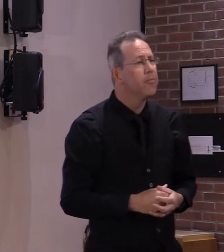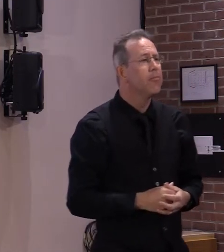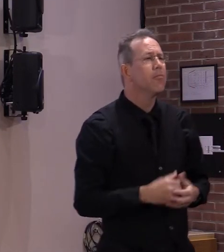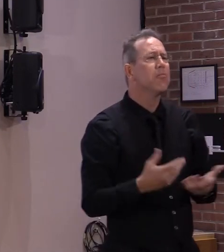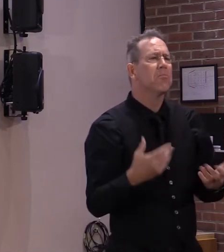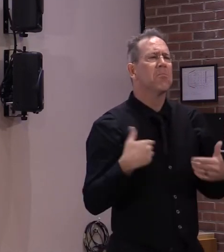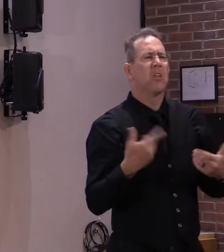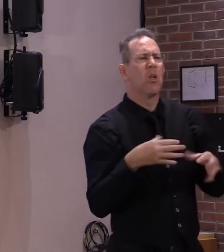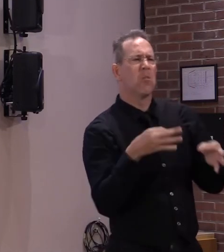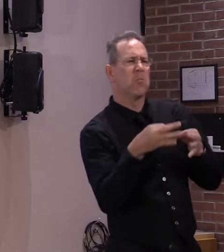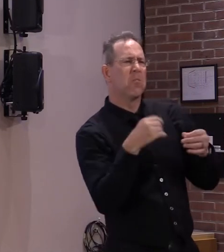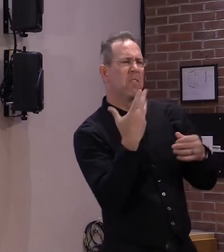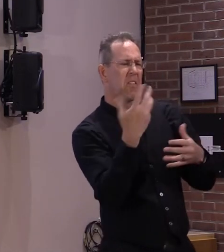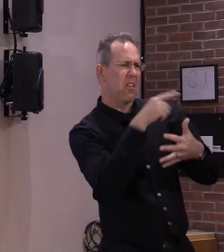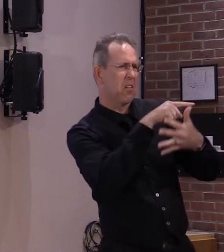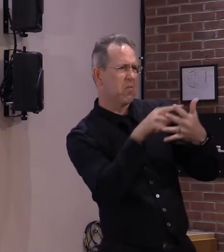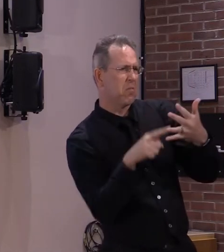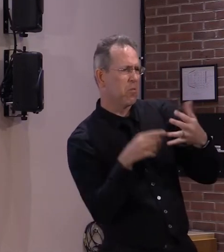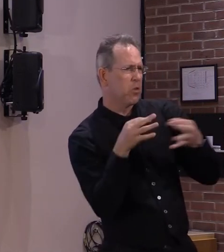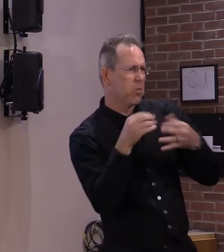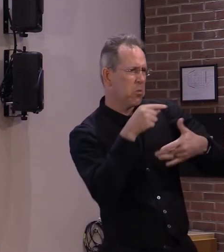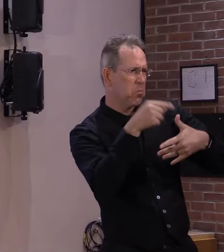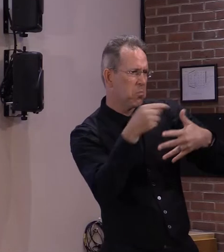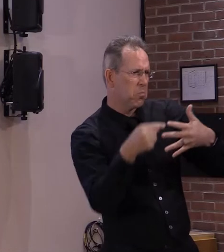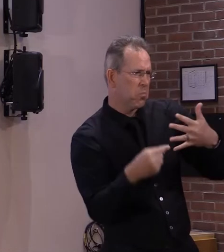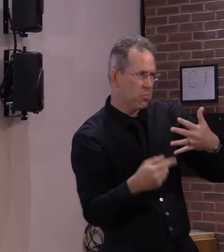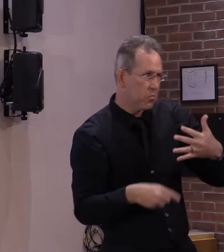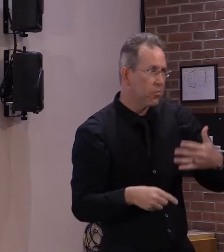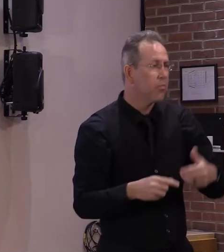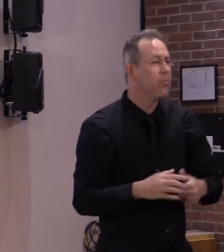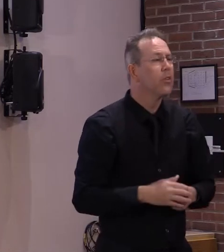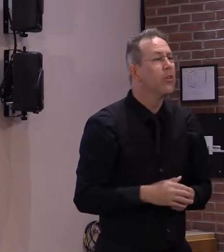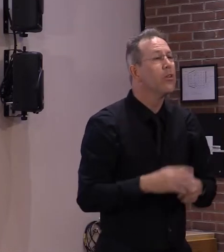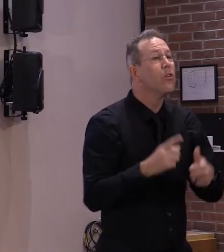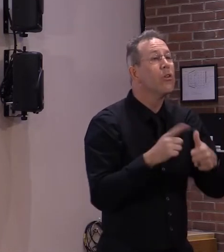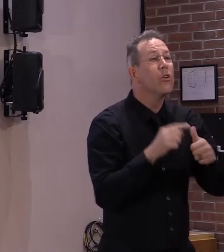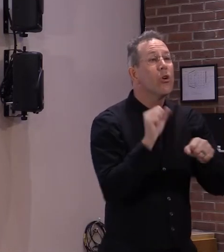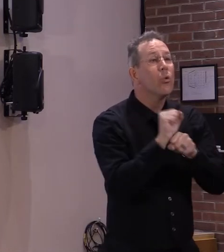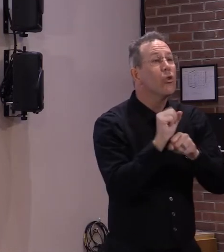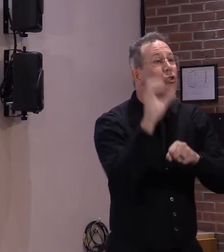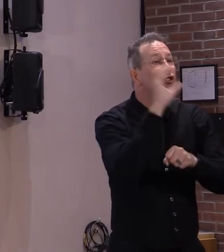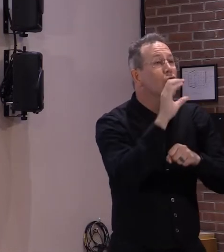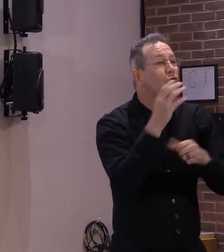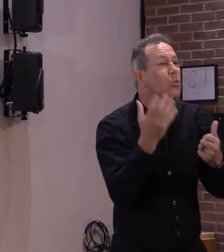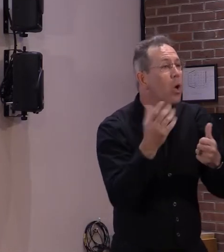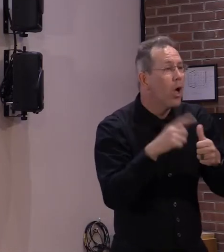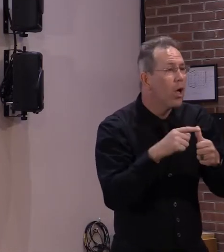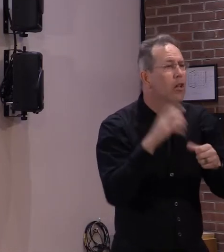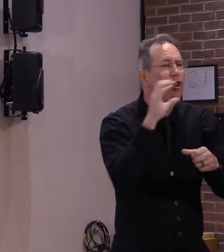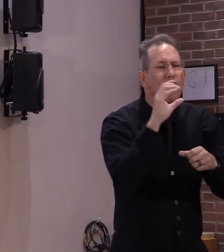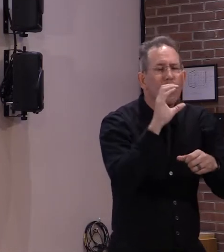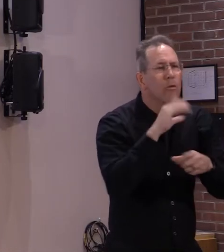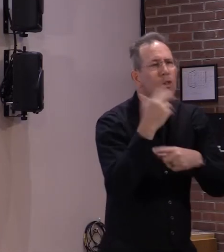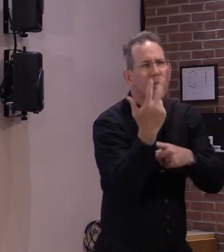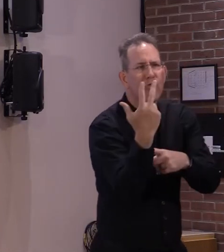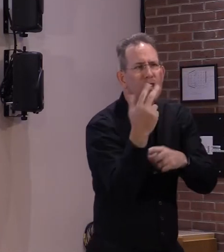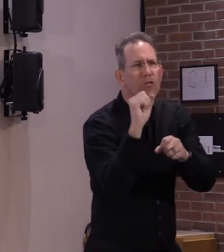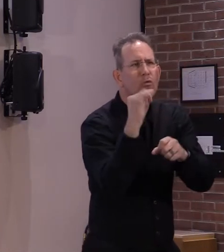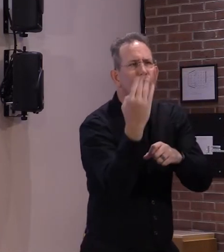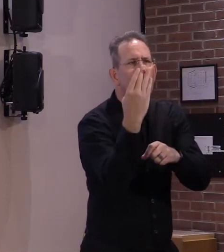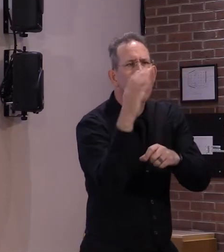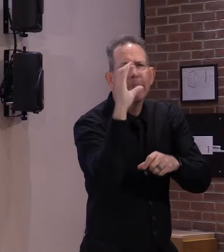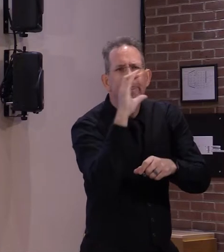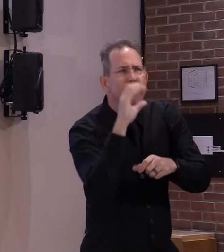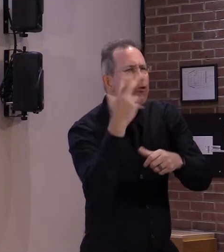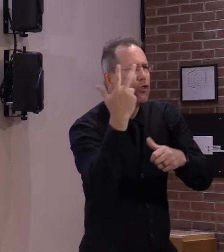information. A valid work search consists of three formal job inquiries per week. This includes the submission of an application